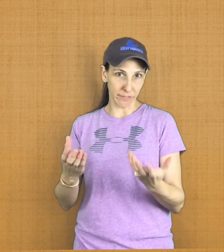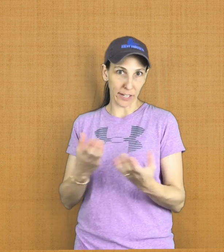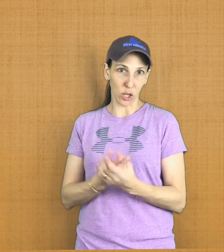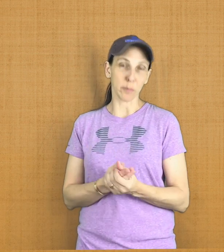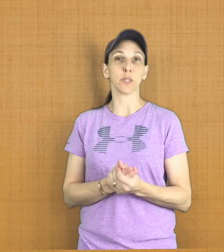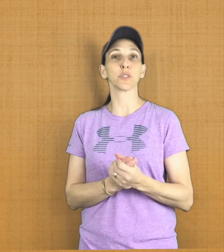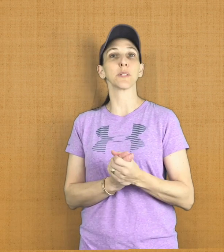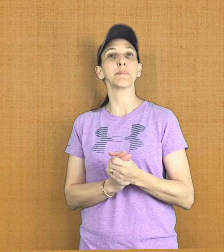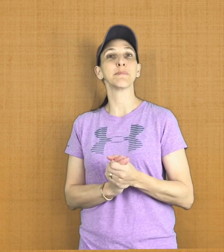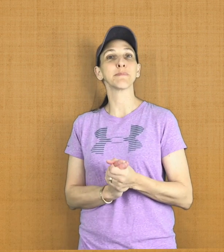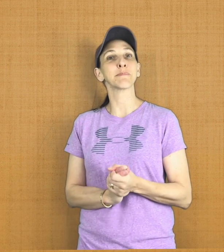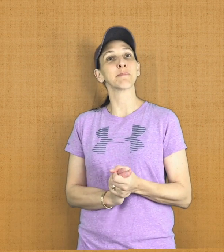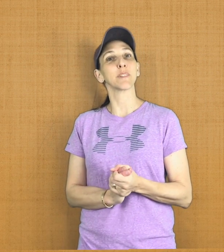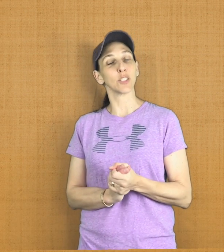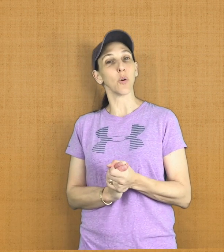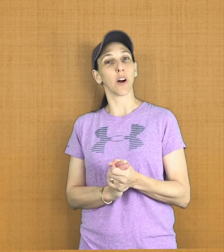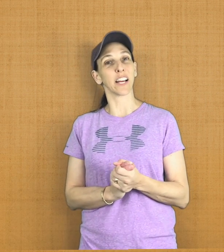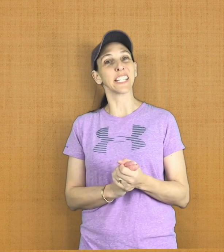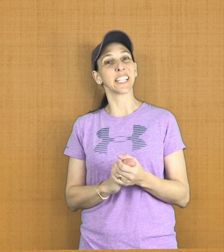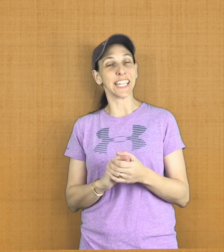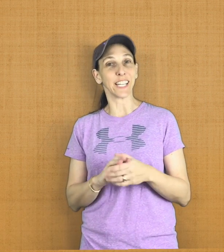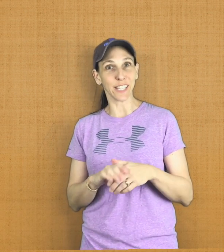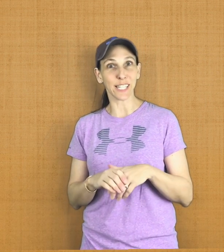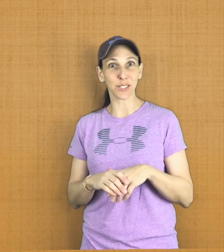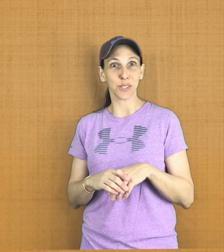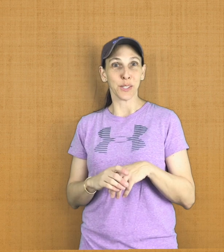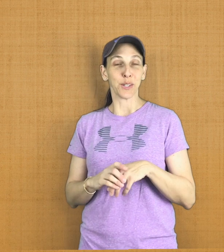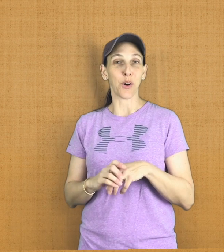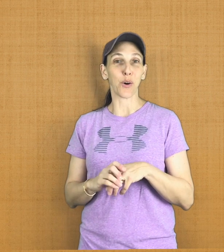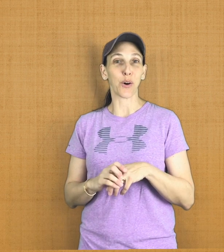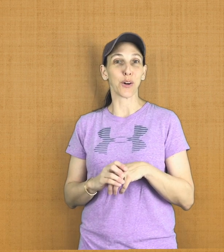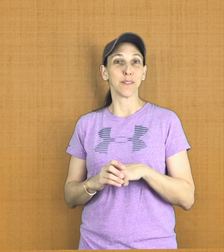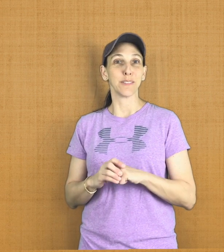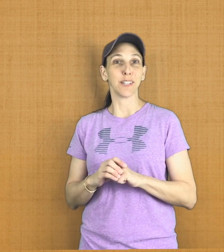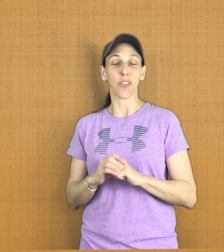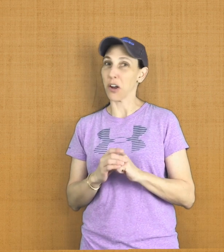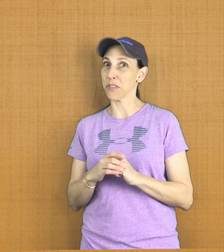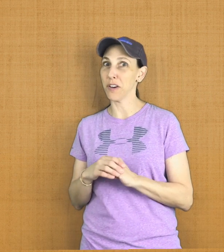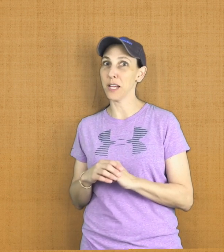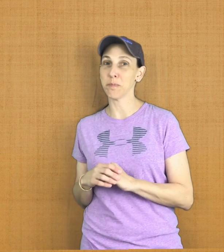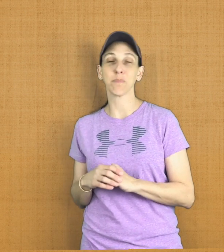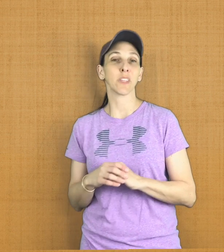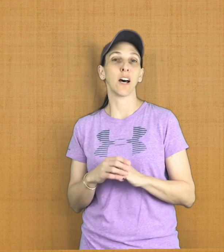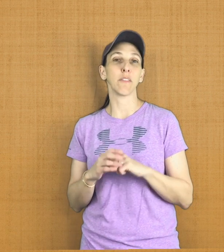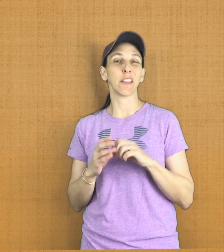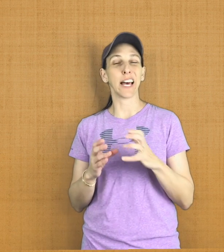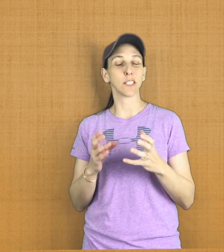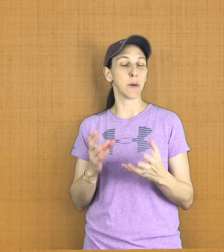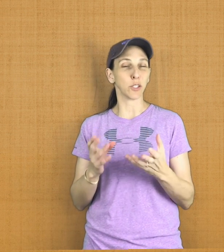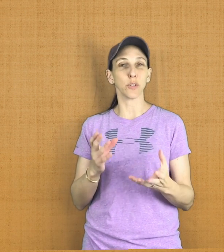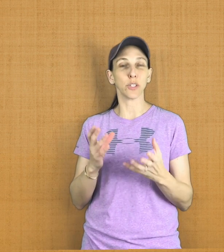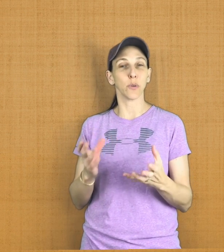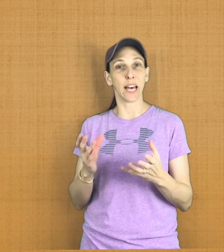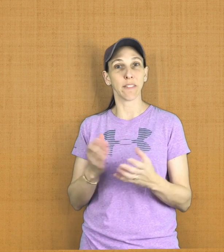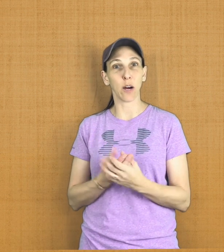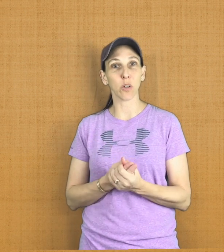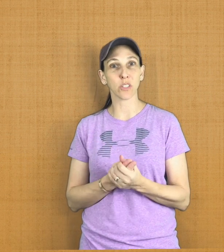firearm use. So our gun cleaning clinics are a lot of fun. They last about two to two and a half hours.